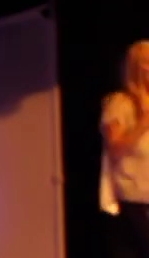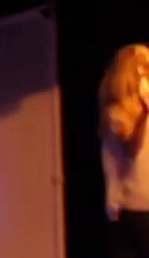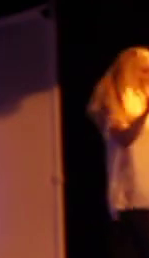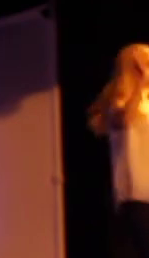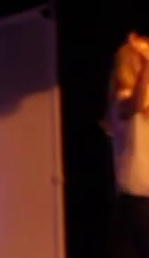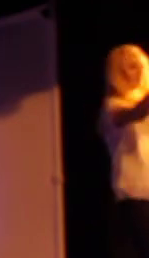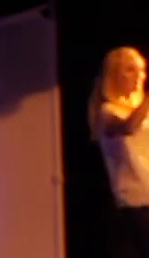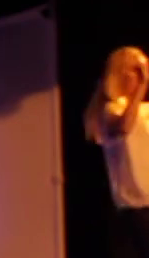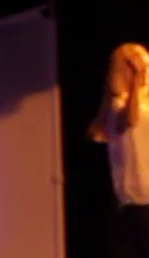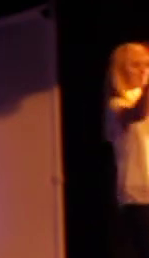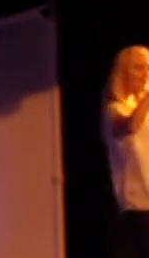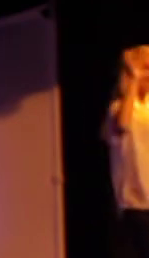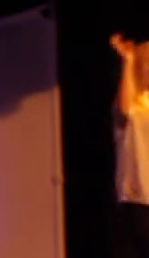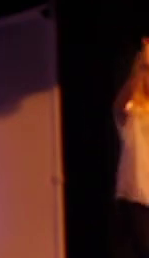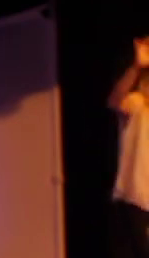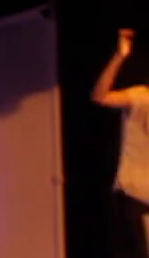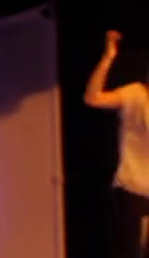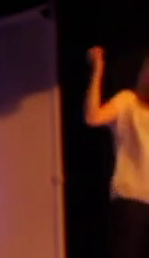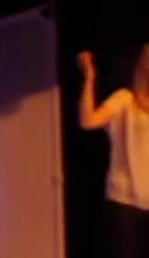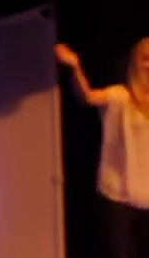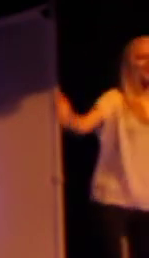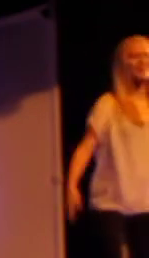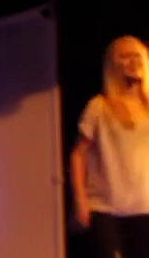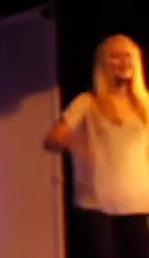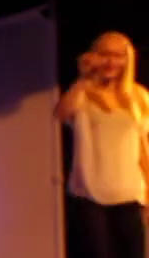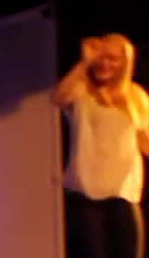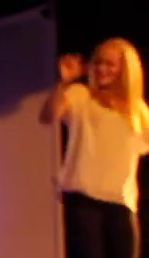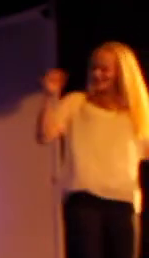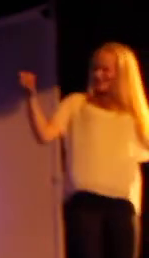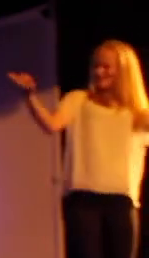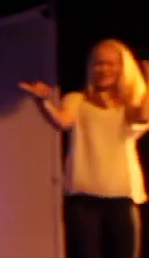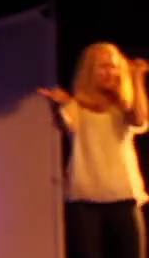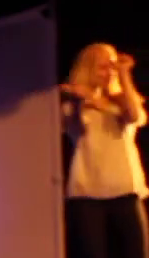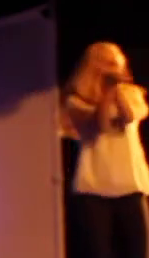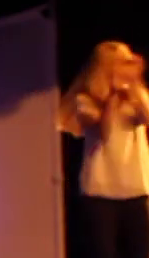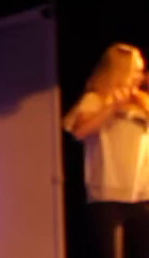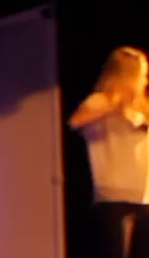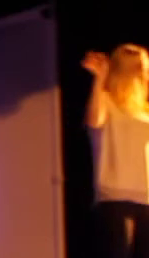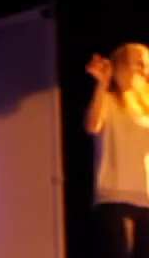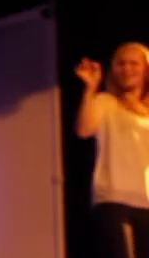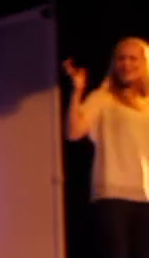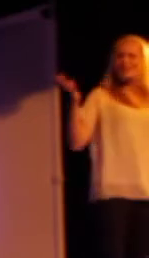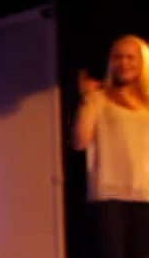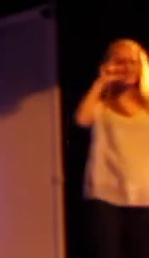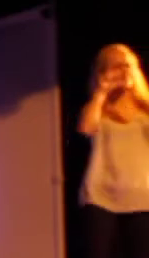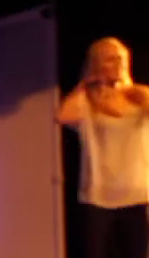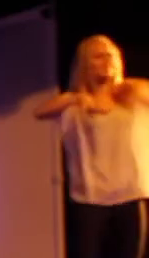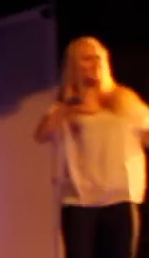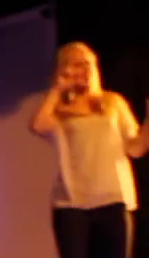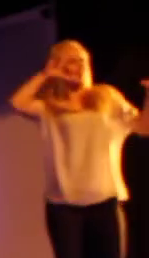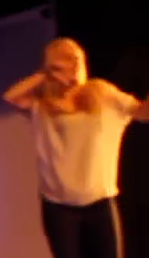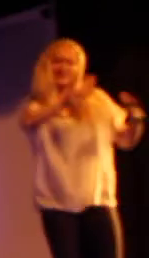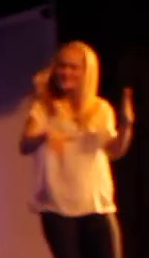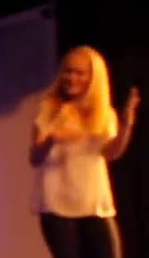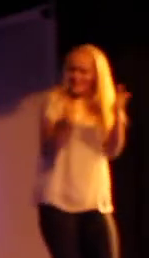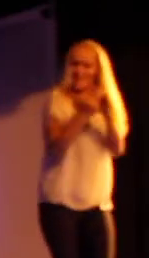this fight and love You turn it all around It's suddenly, I